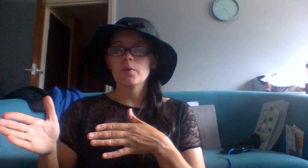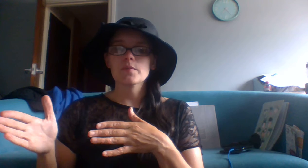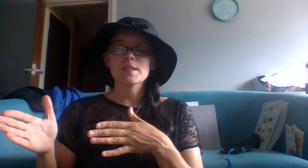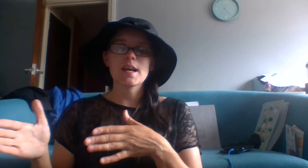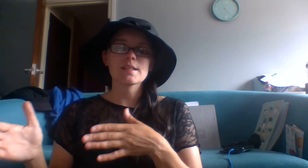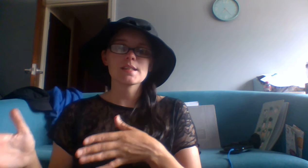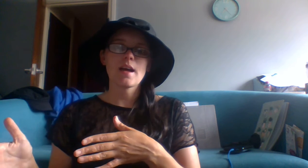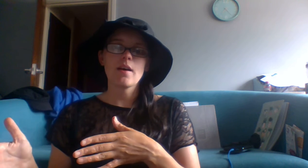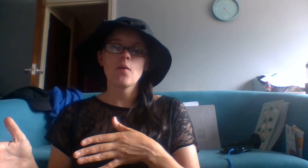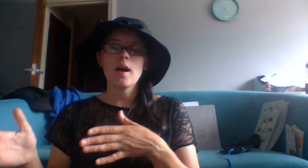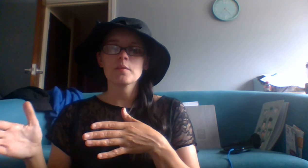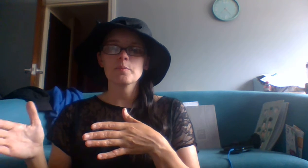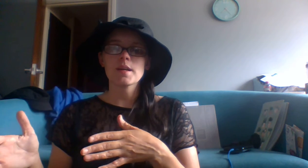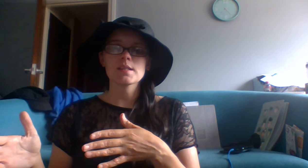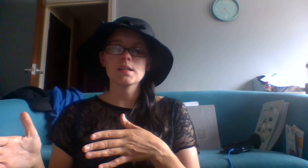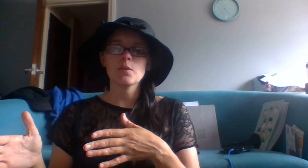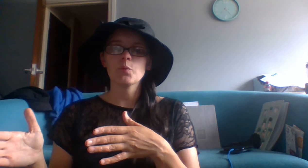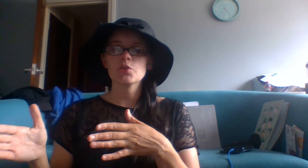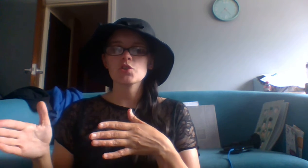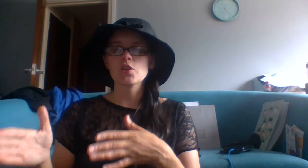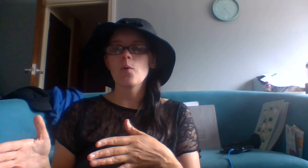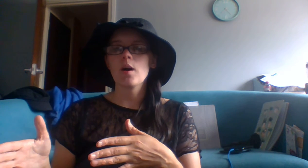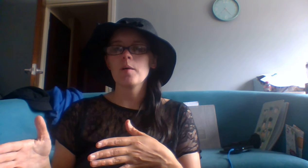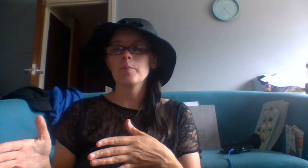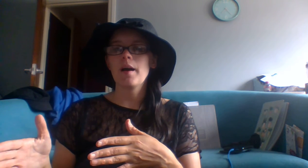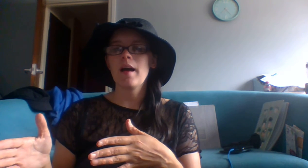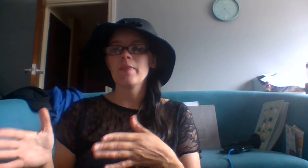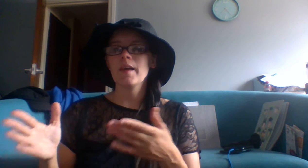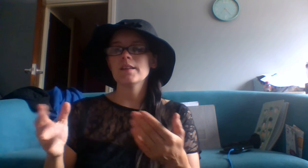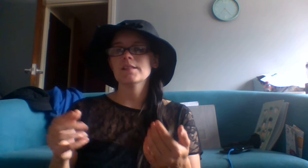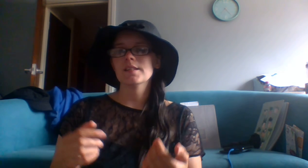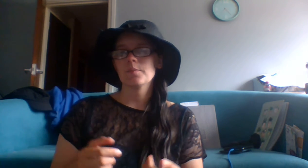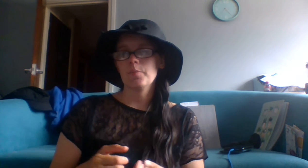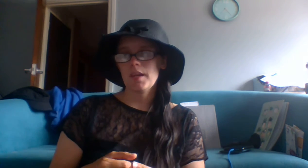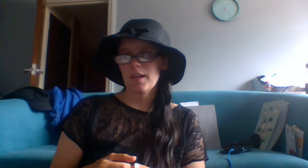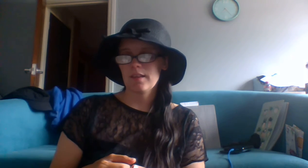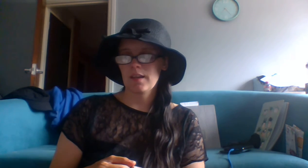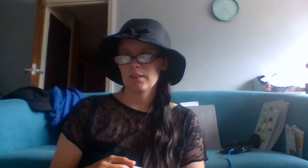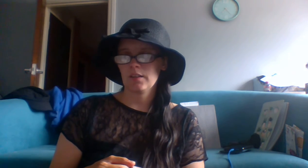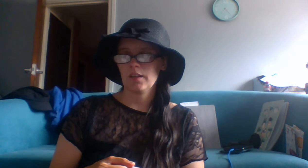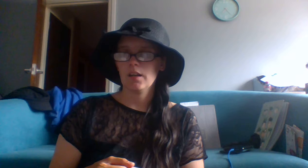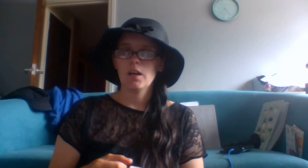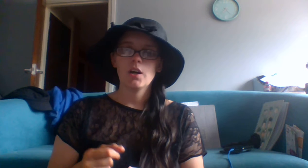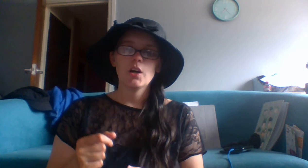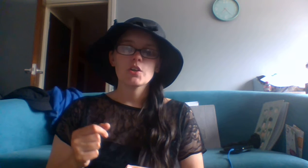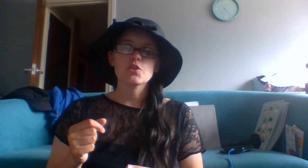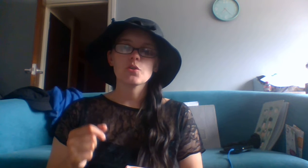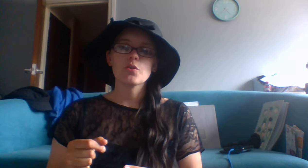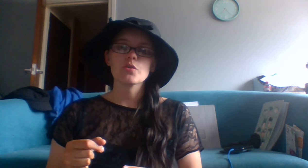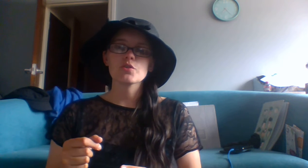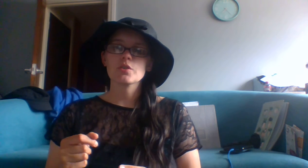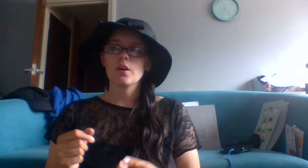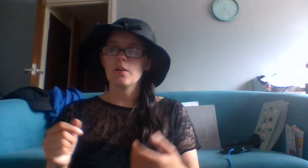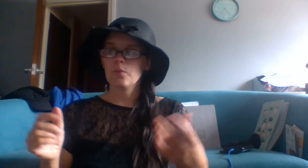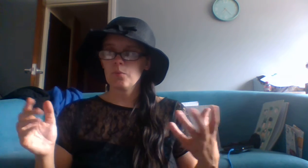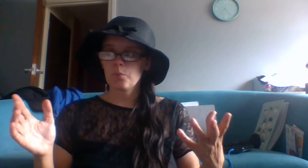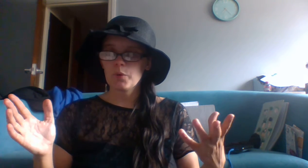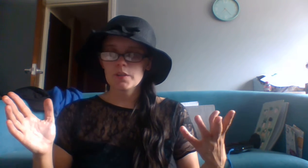set sail and Bessie would show up and then disappear that night. George would